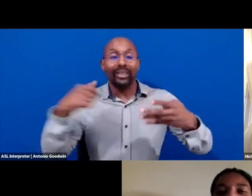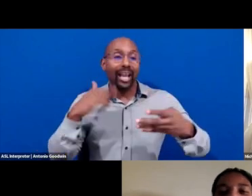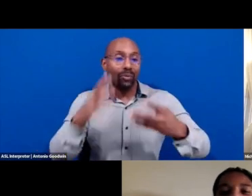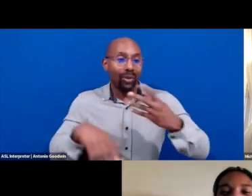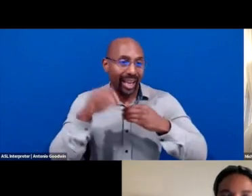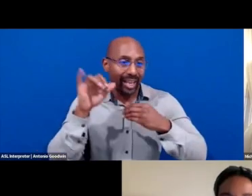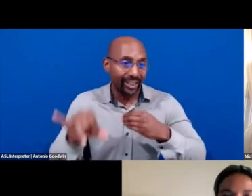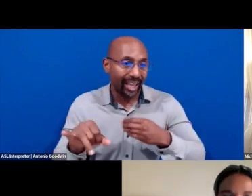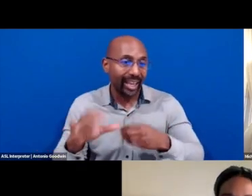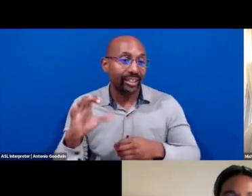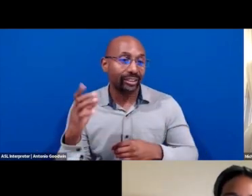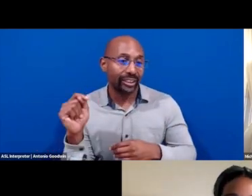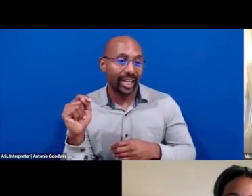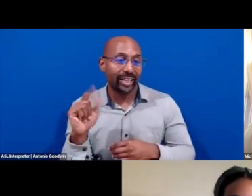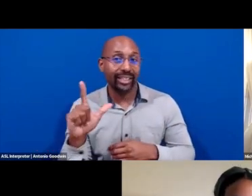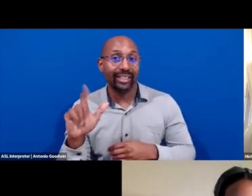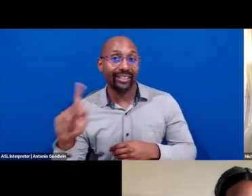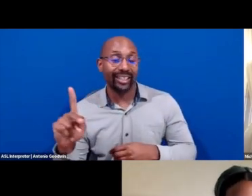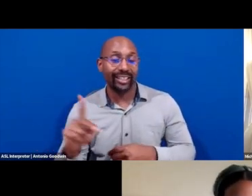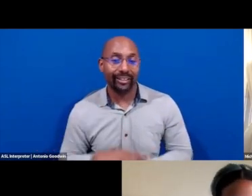interested. Thank you, Michelle.